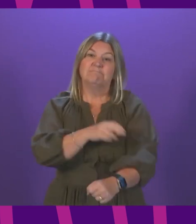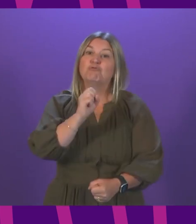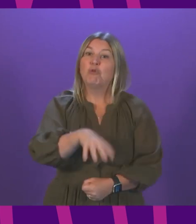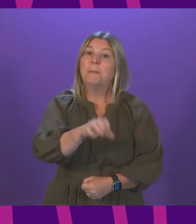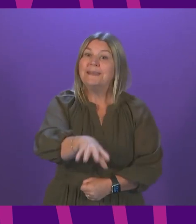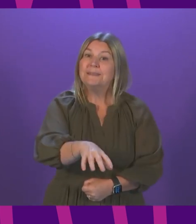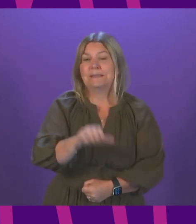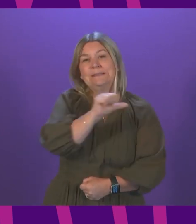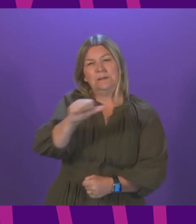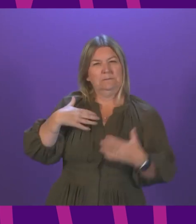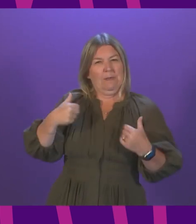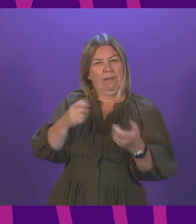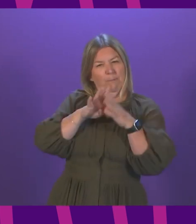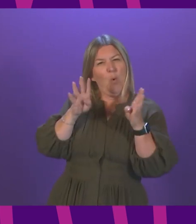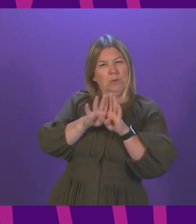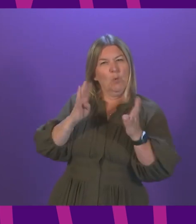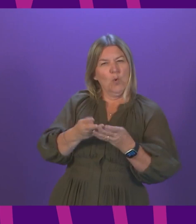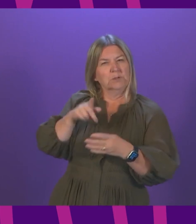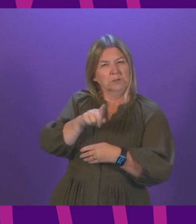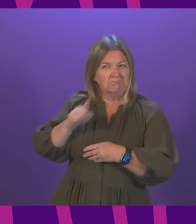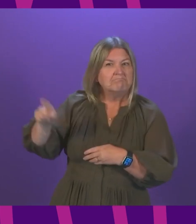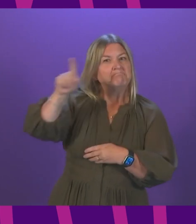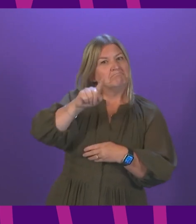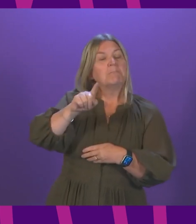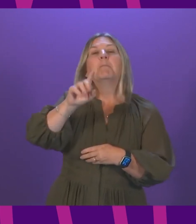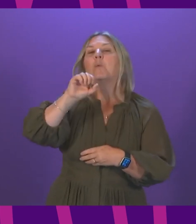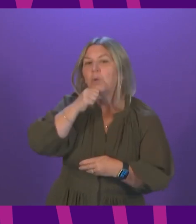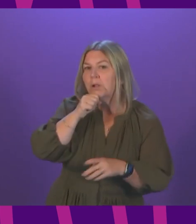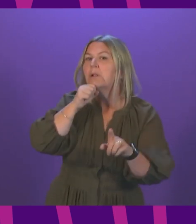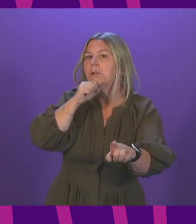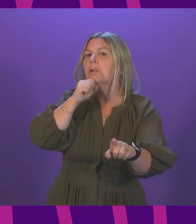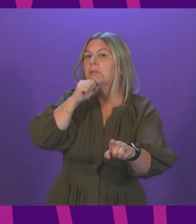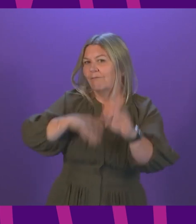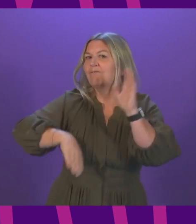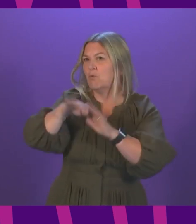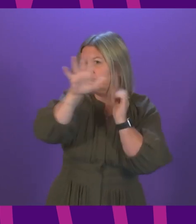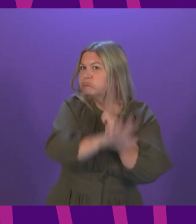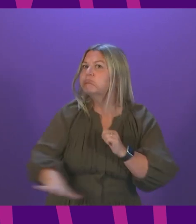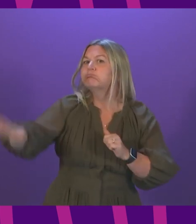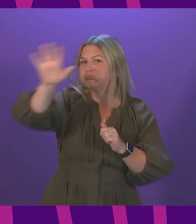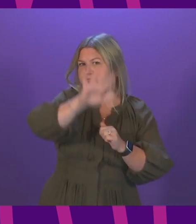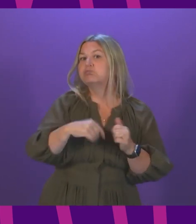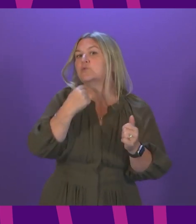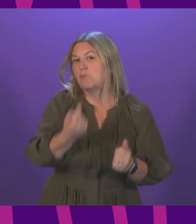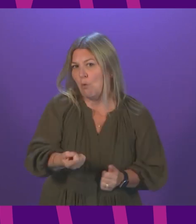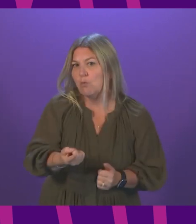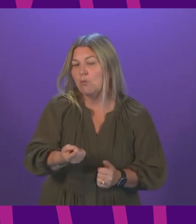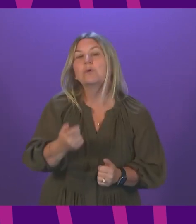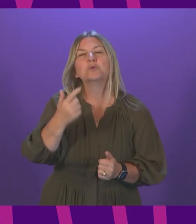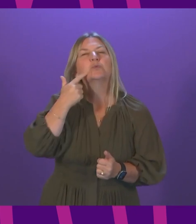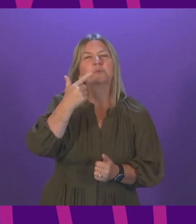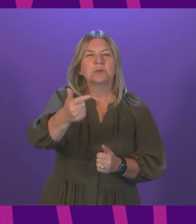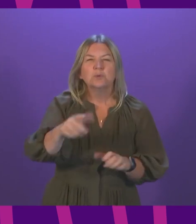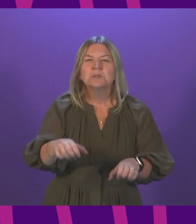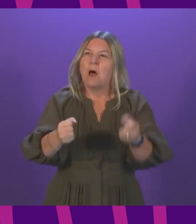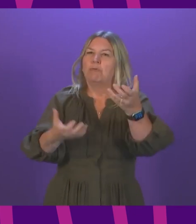in six health board areas yesterday and will be available in all mainland health board areas from tomorrow. Appointment letters will be sent next week